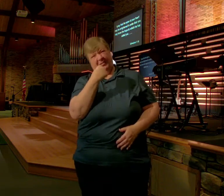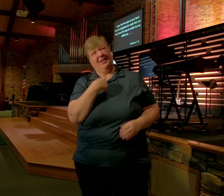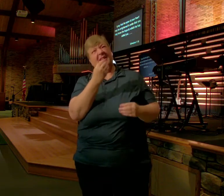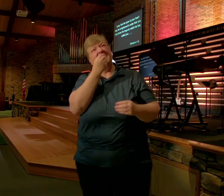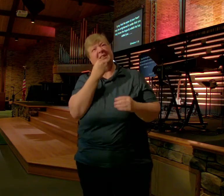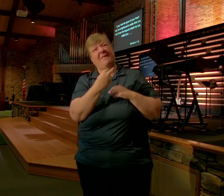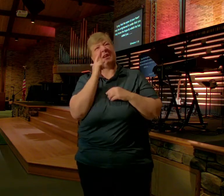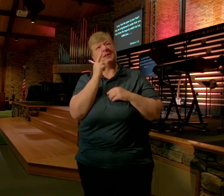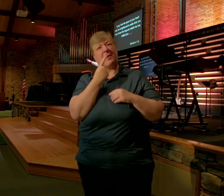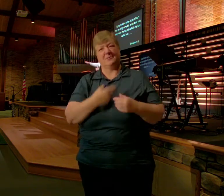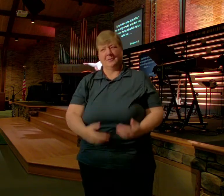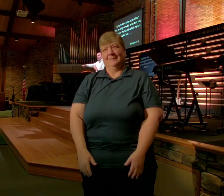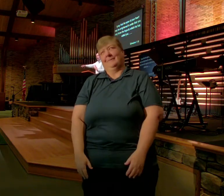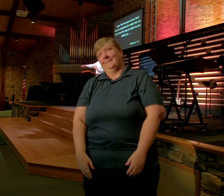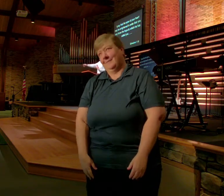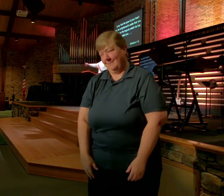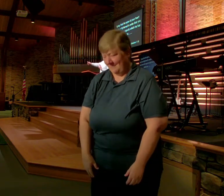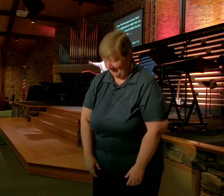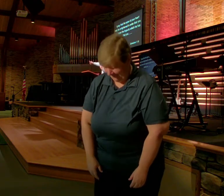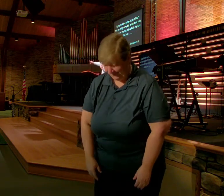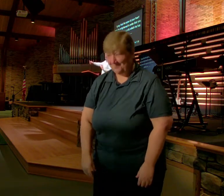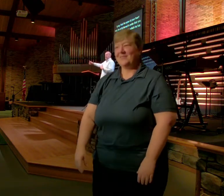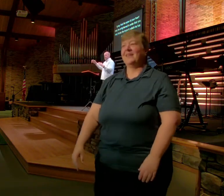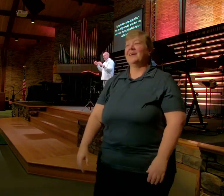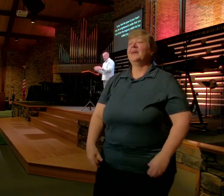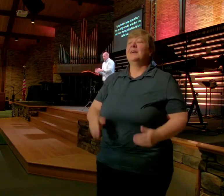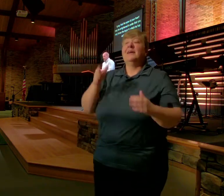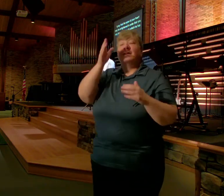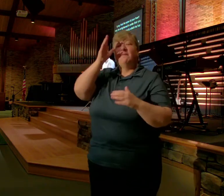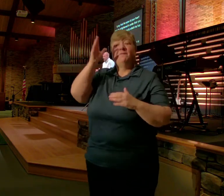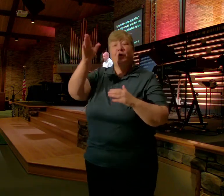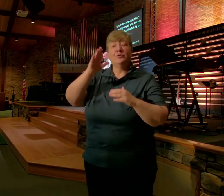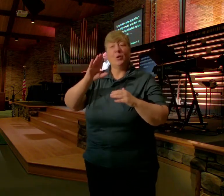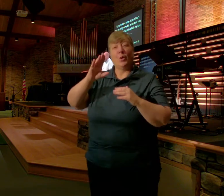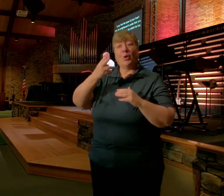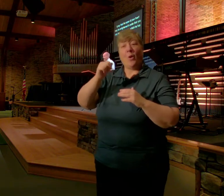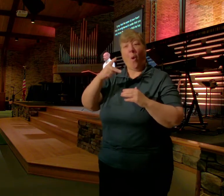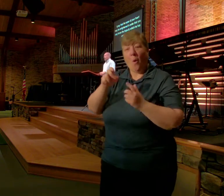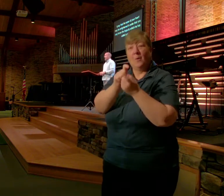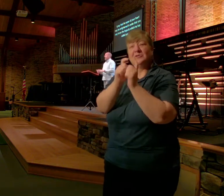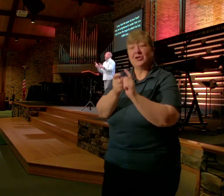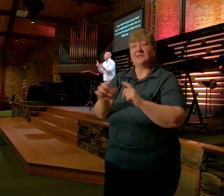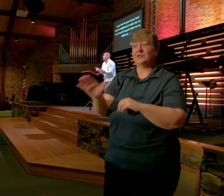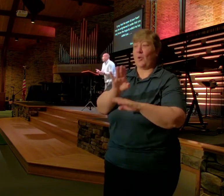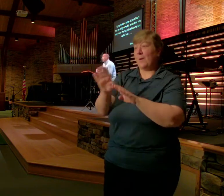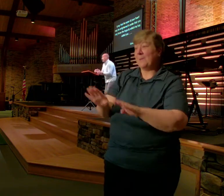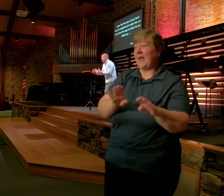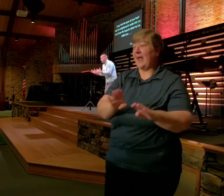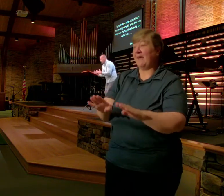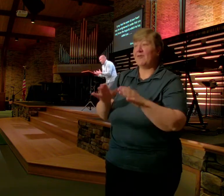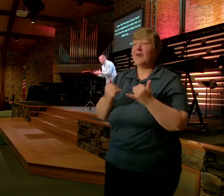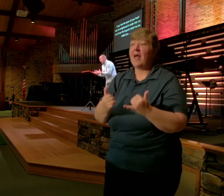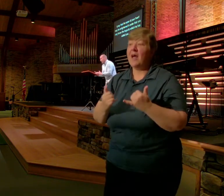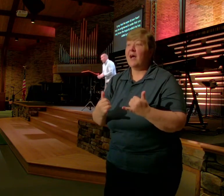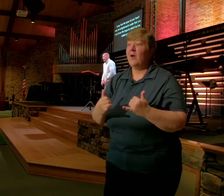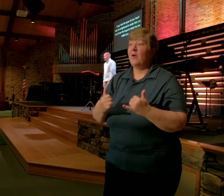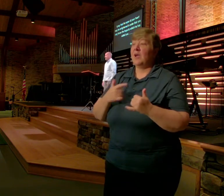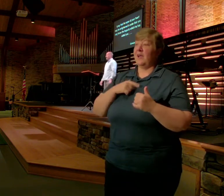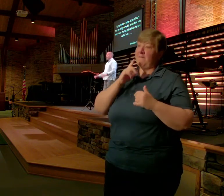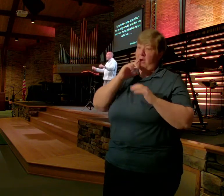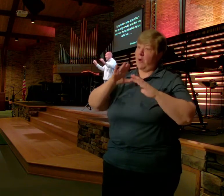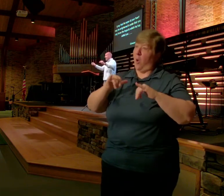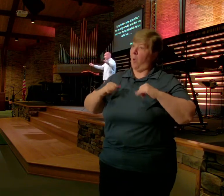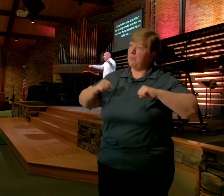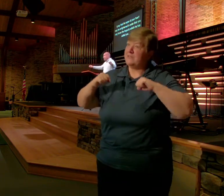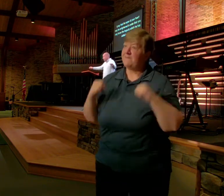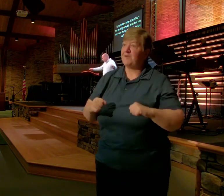Future hope Will change The behavior Right now And the More We have Unshakeable Hope In Jesus